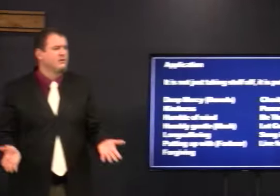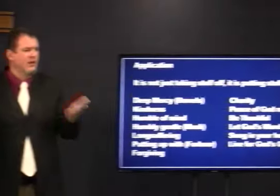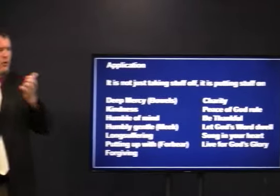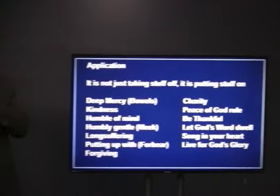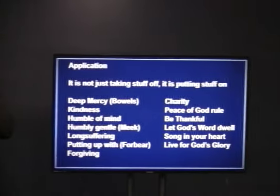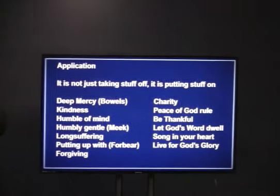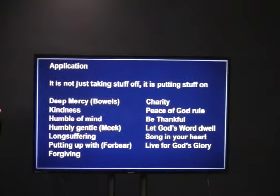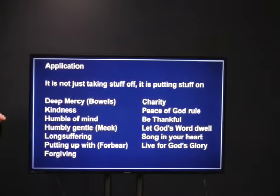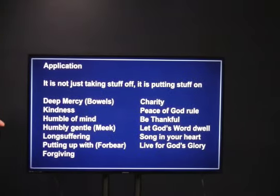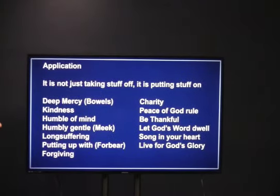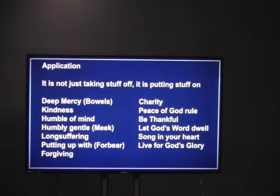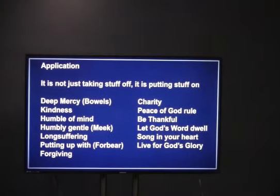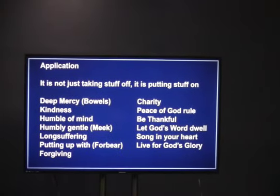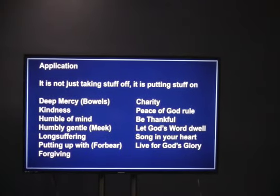now stand around please